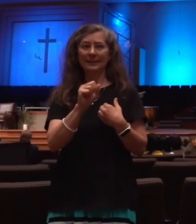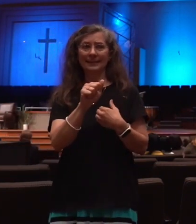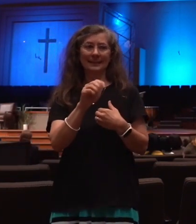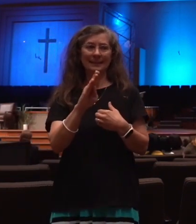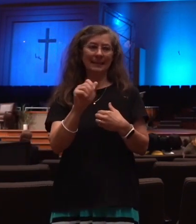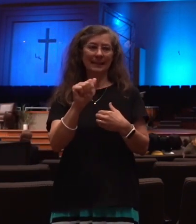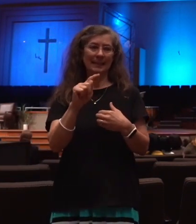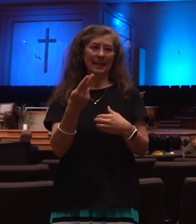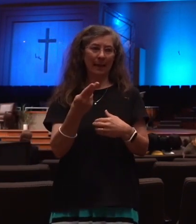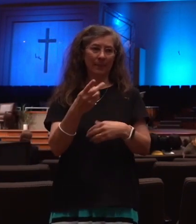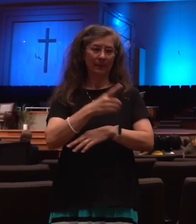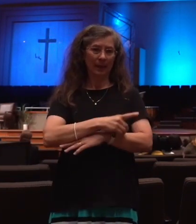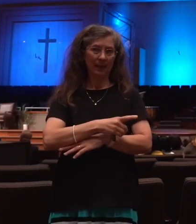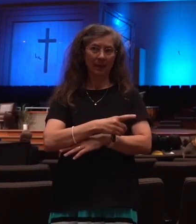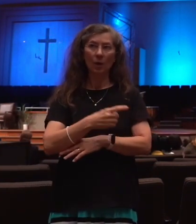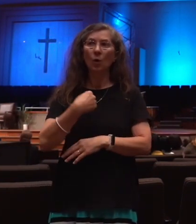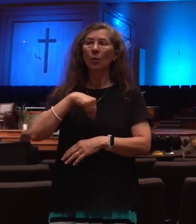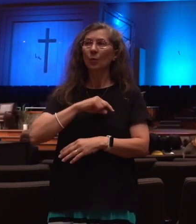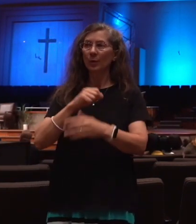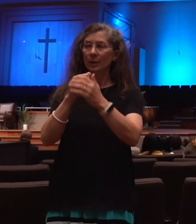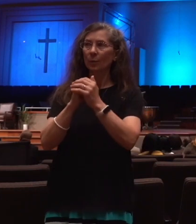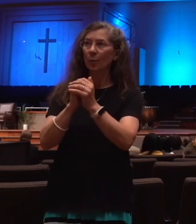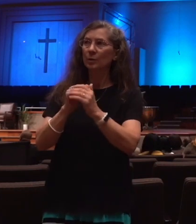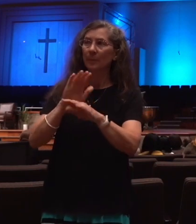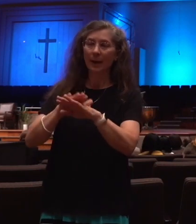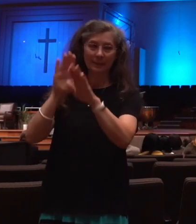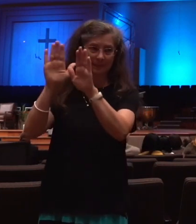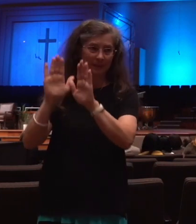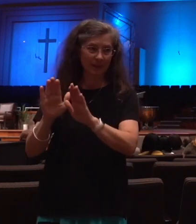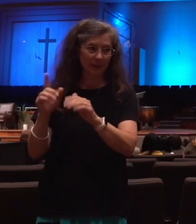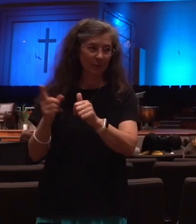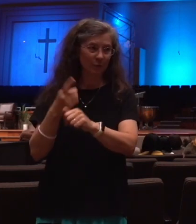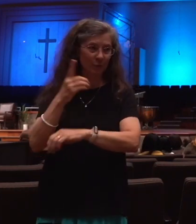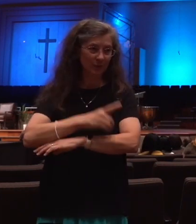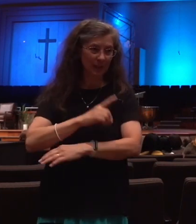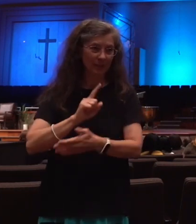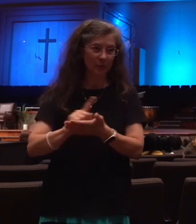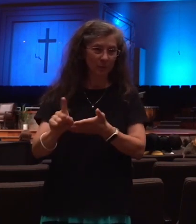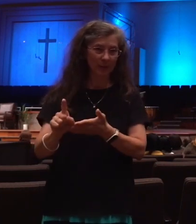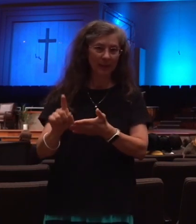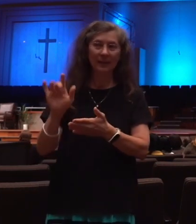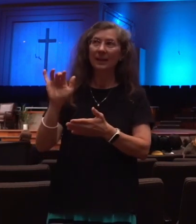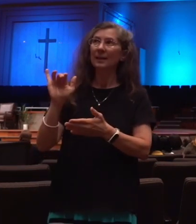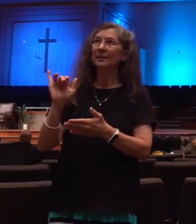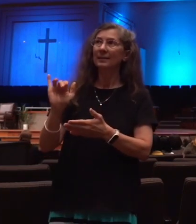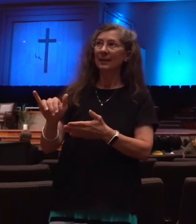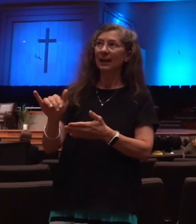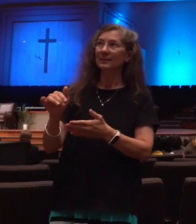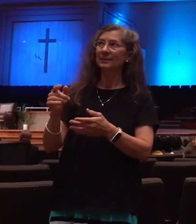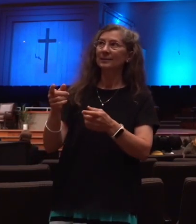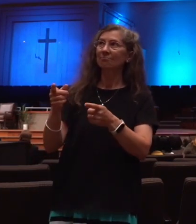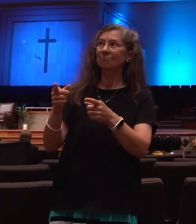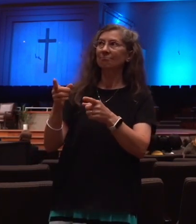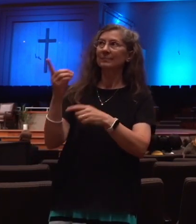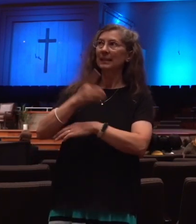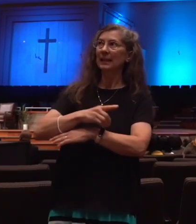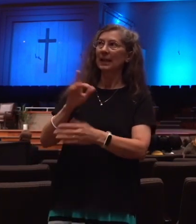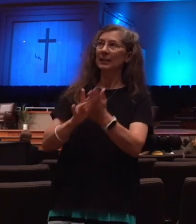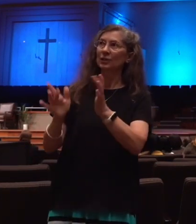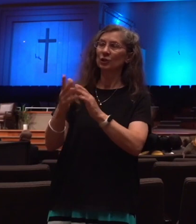When do we worship? Sunday, the first day of the week. Why? Because that's when Jesus rose from the dead. Saturday's the